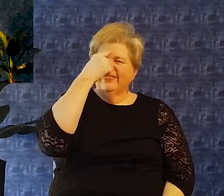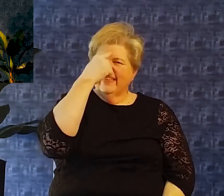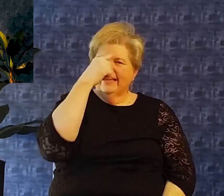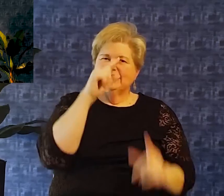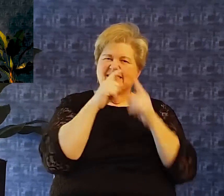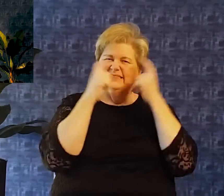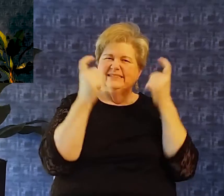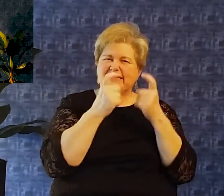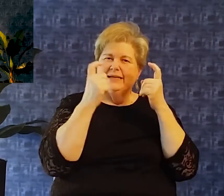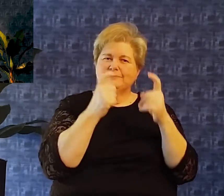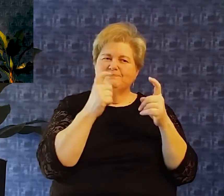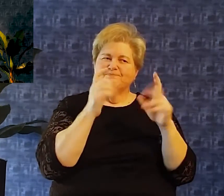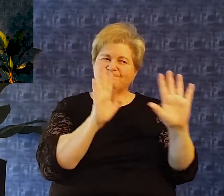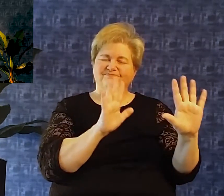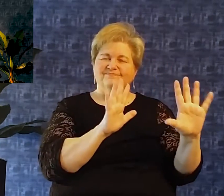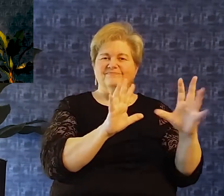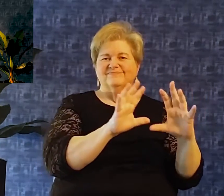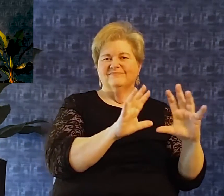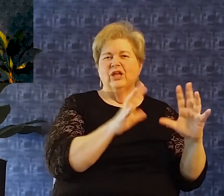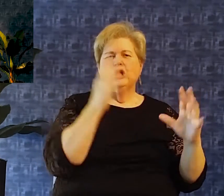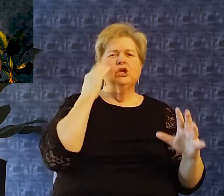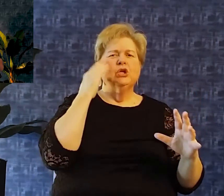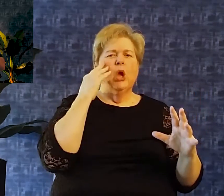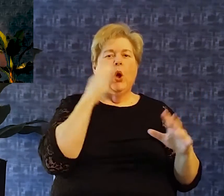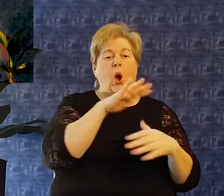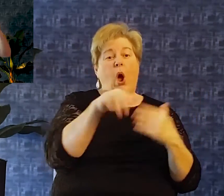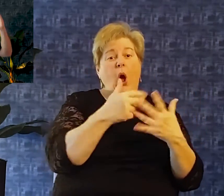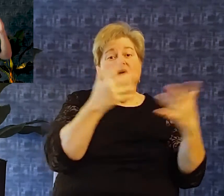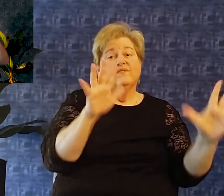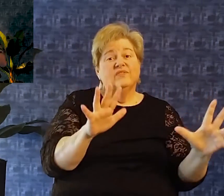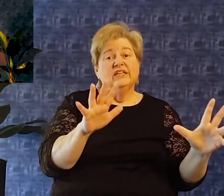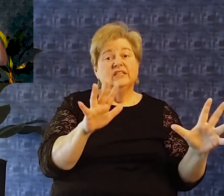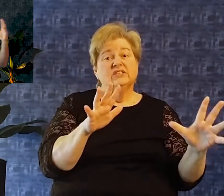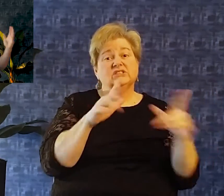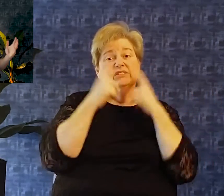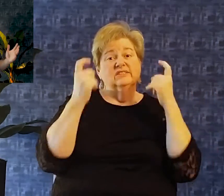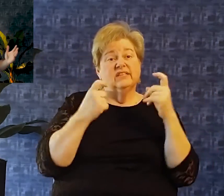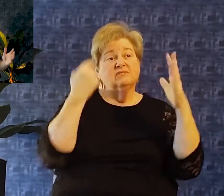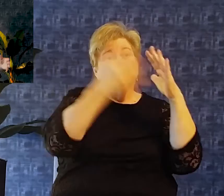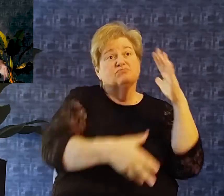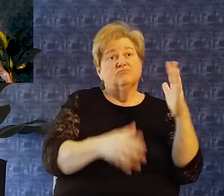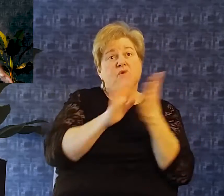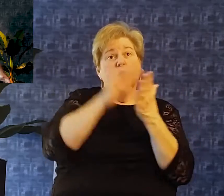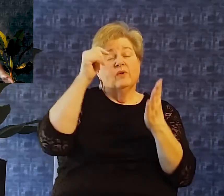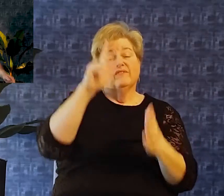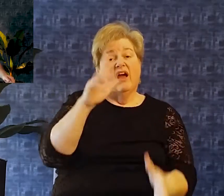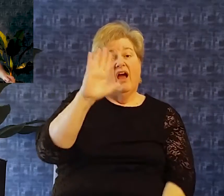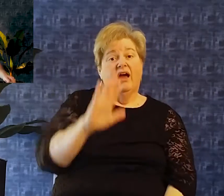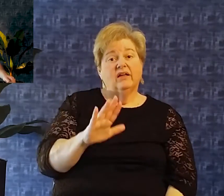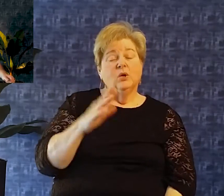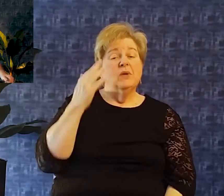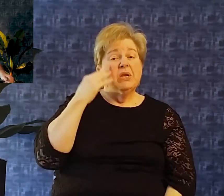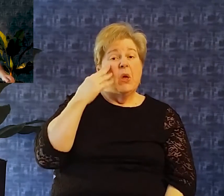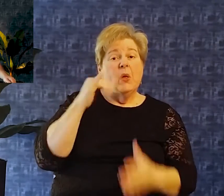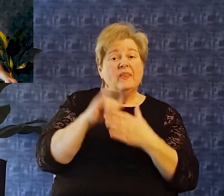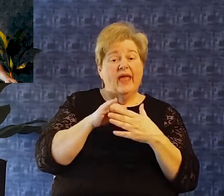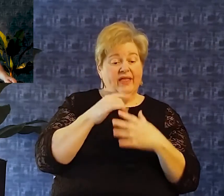glory of god Well, we know that the heart is desperately wicked who can know it Take those verses however